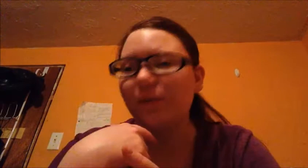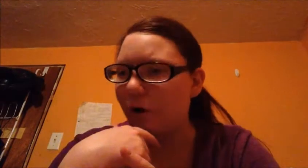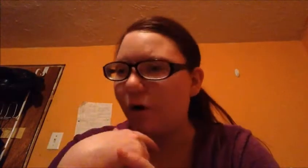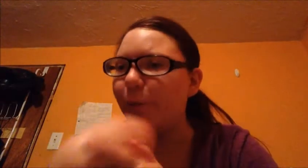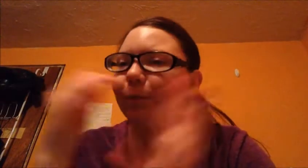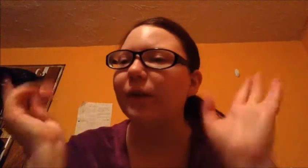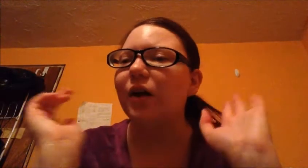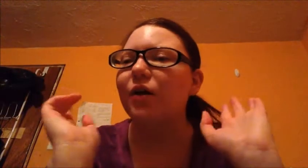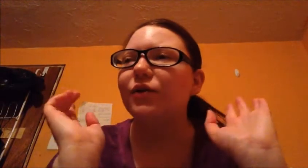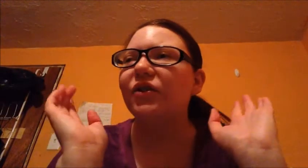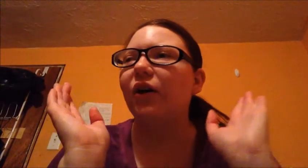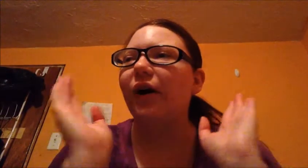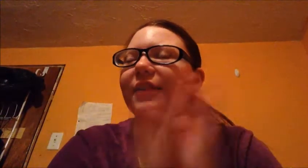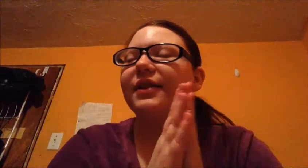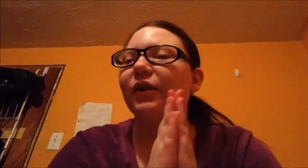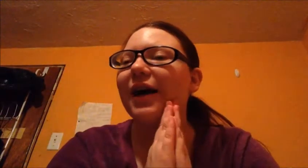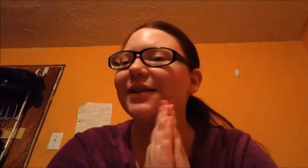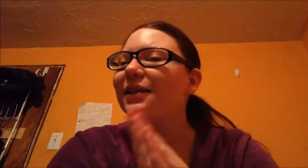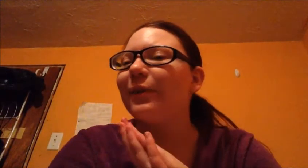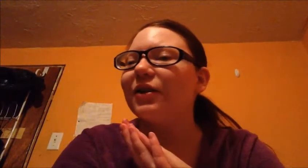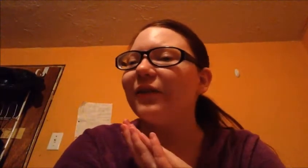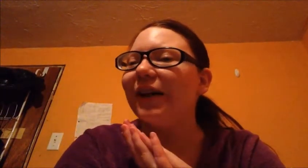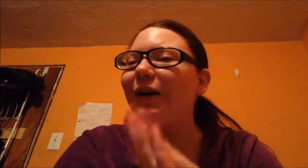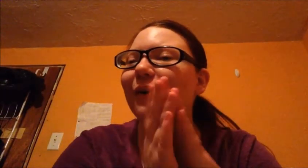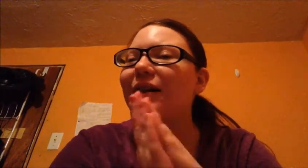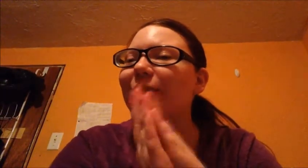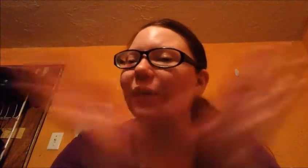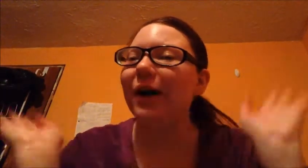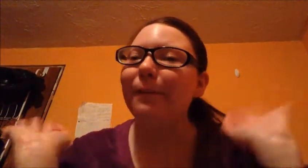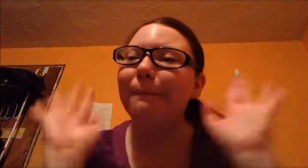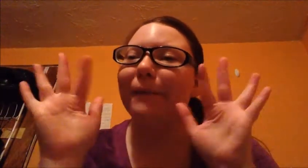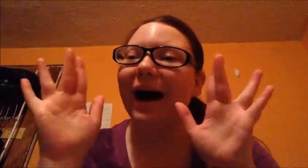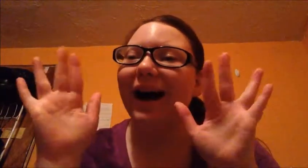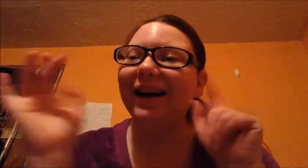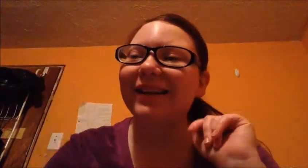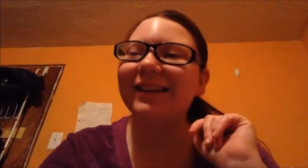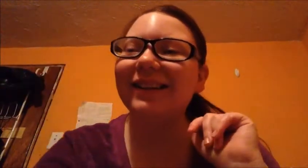tomorrow. So, I'll see you guys in tomorrow's video. Subscribe. Bye. Bye.